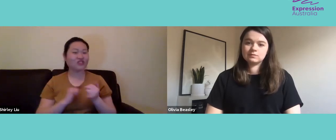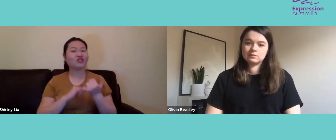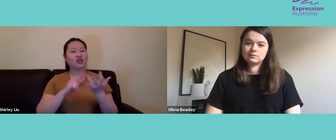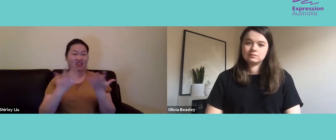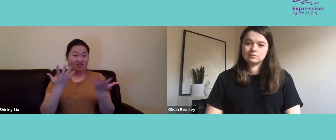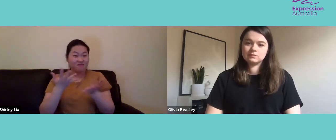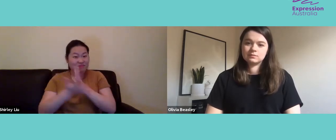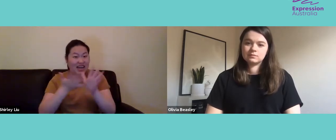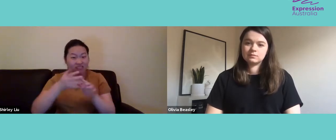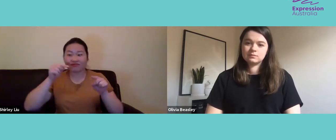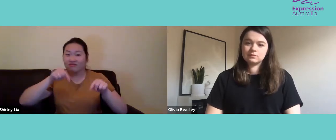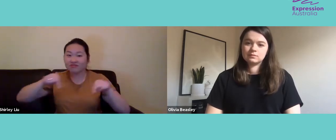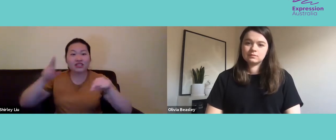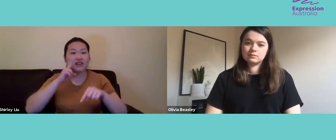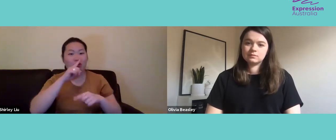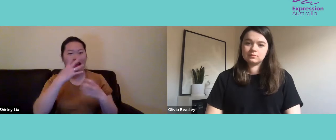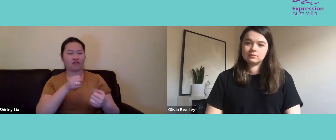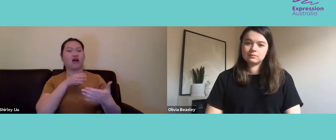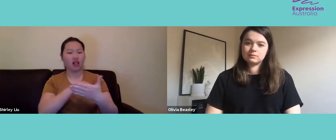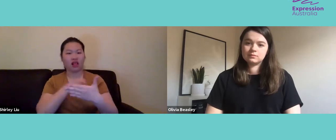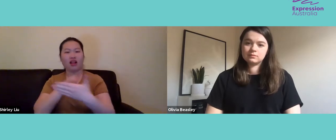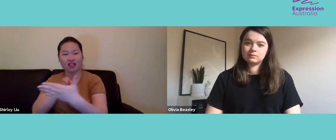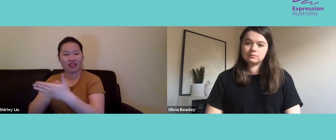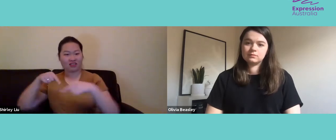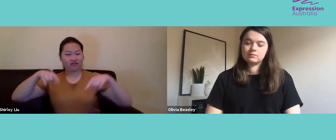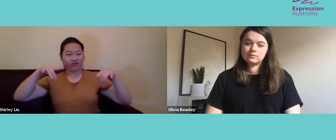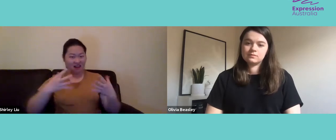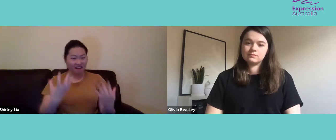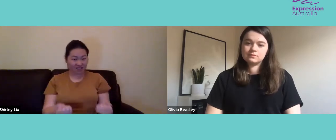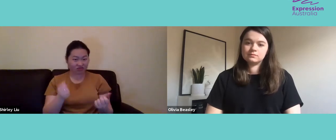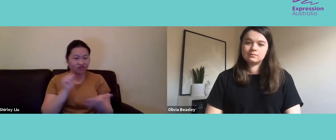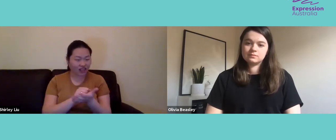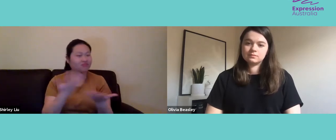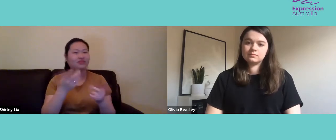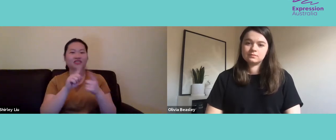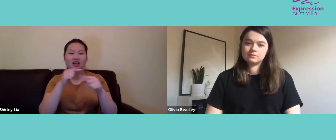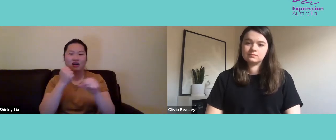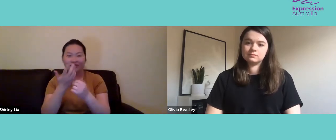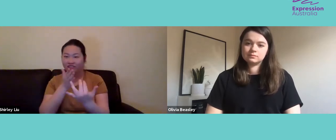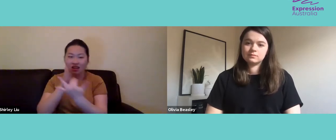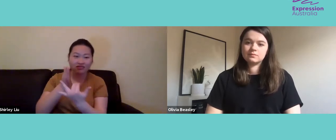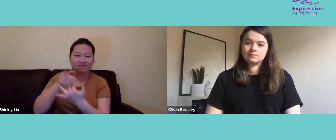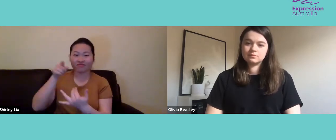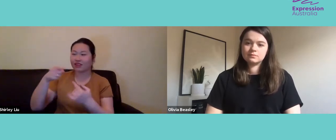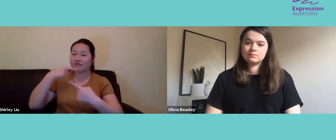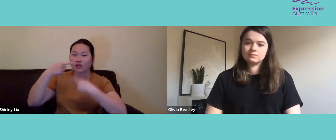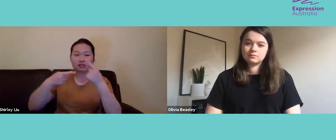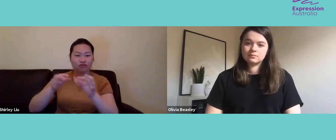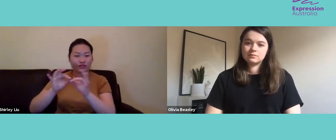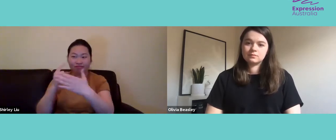complying with the Convention on the Rights of Persons with Disabilities, I would have to say no, that these outcomes have not been